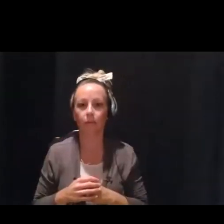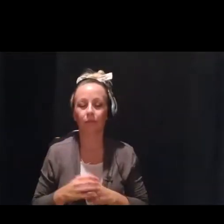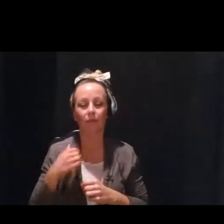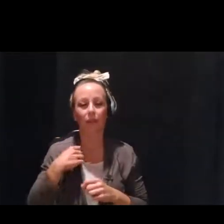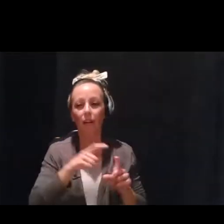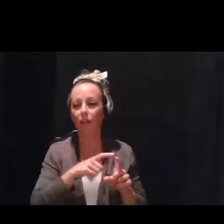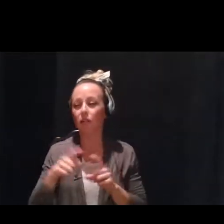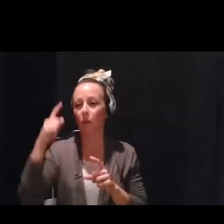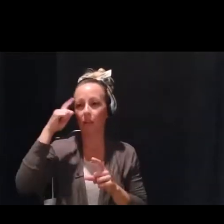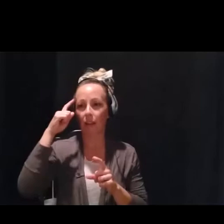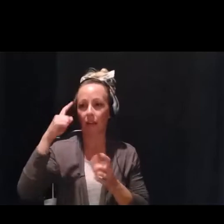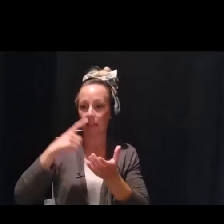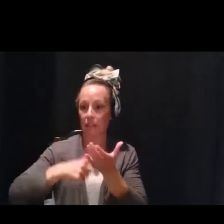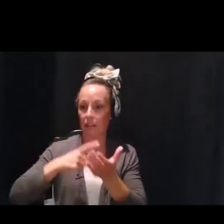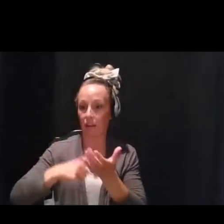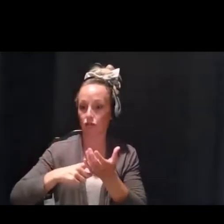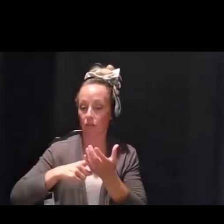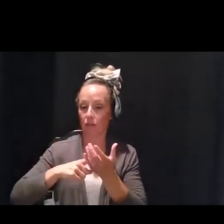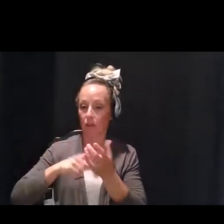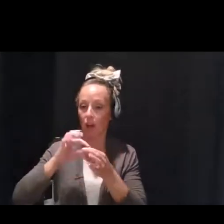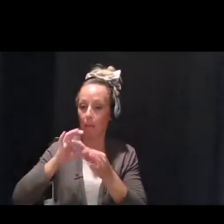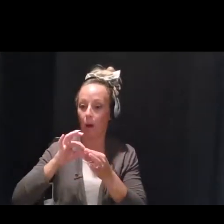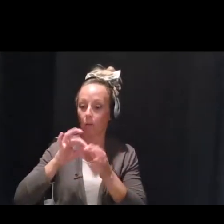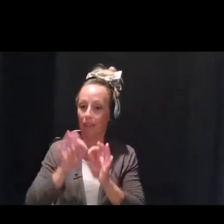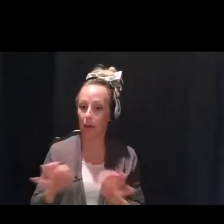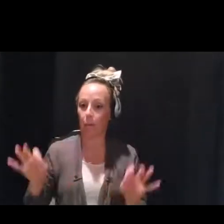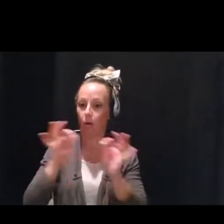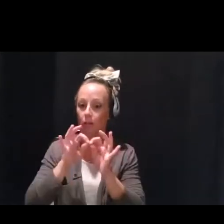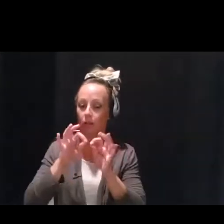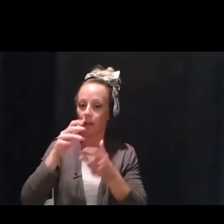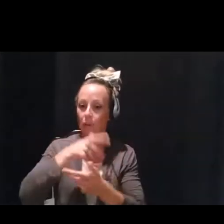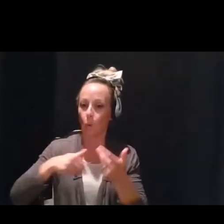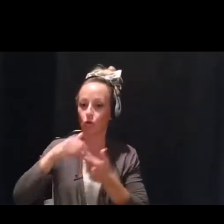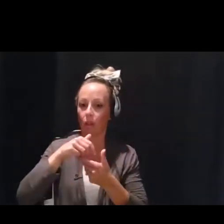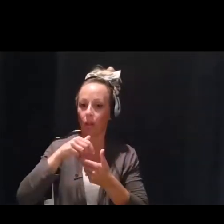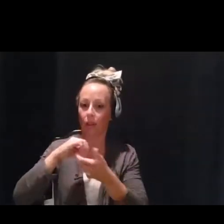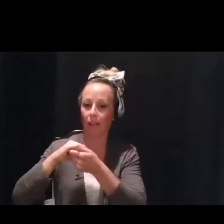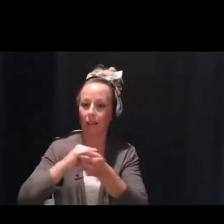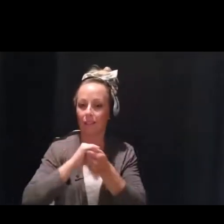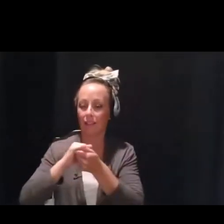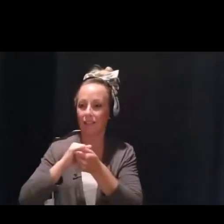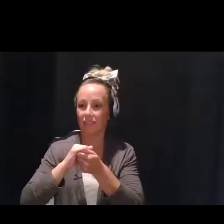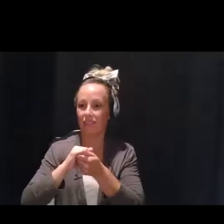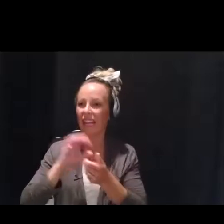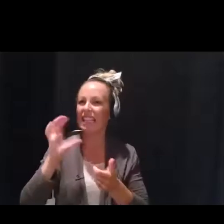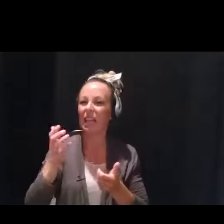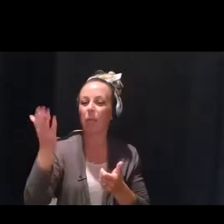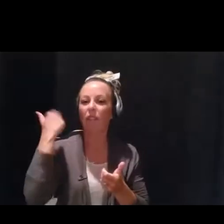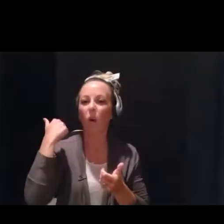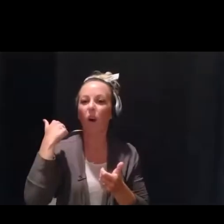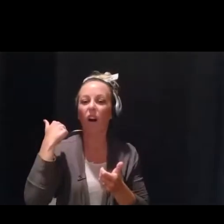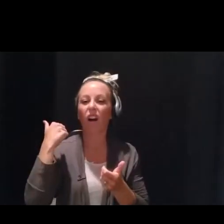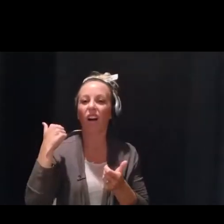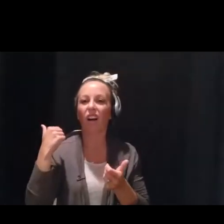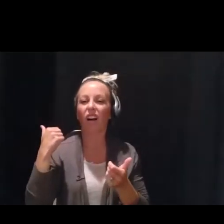discussion around the importance of social connectedness. When we can't have it, we begin to appreciate